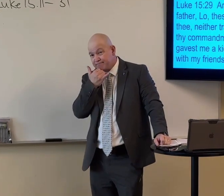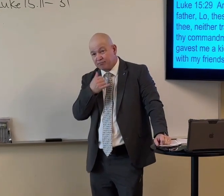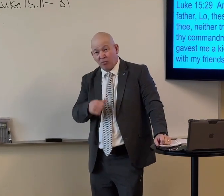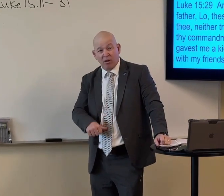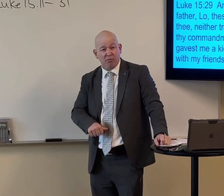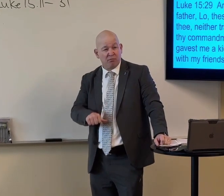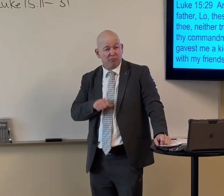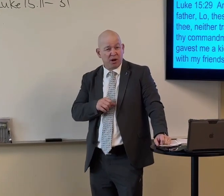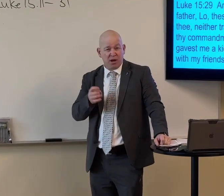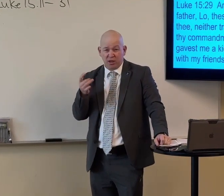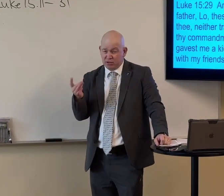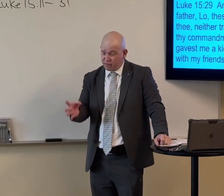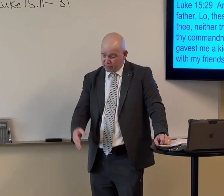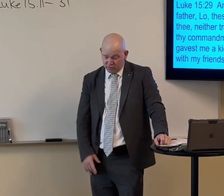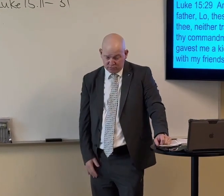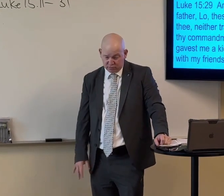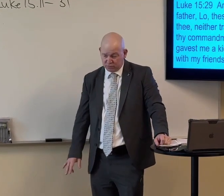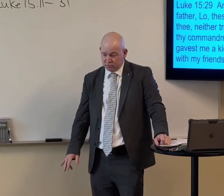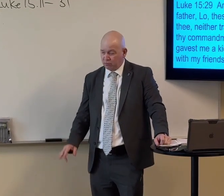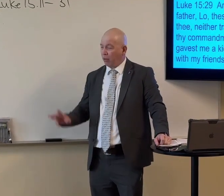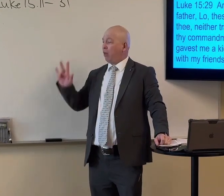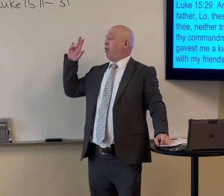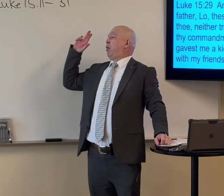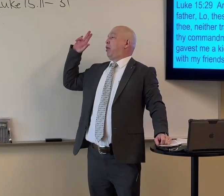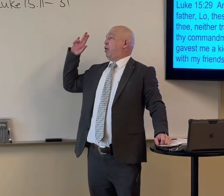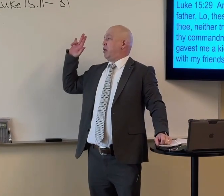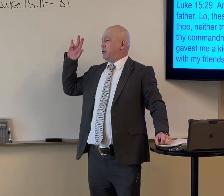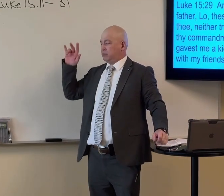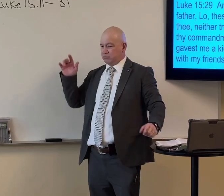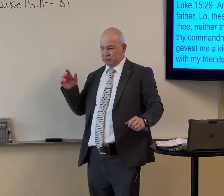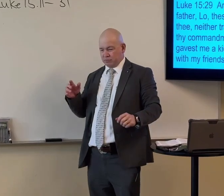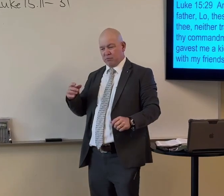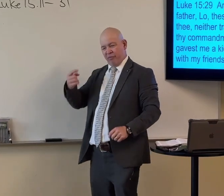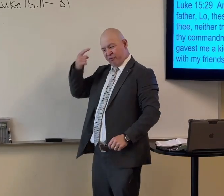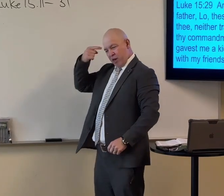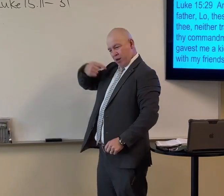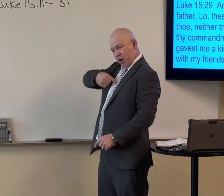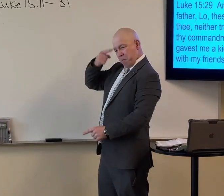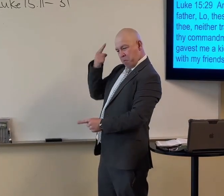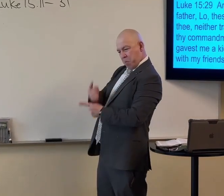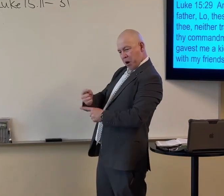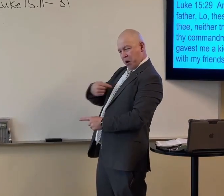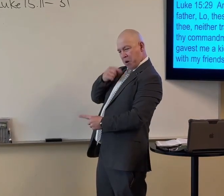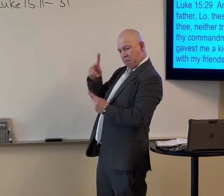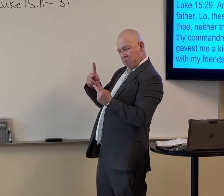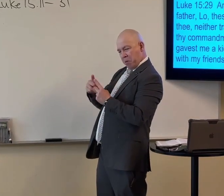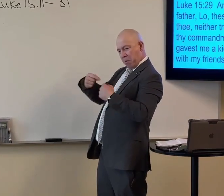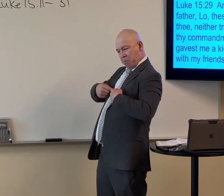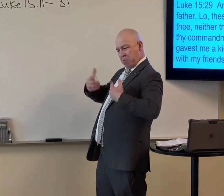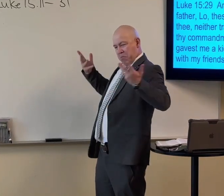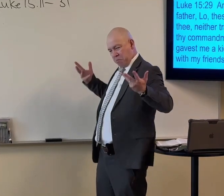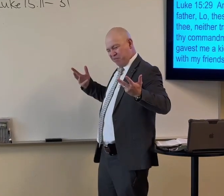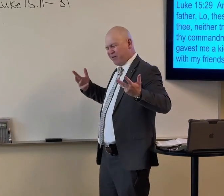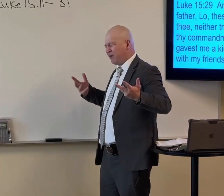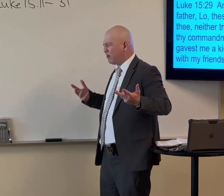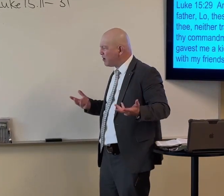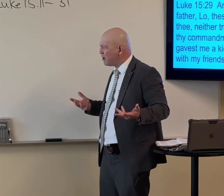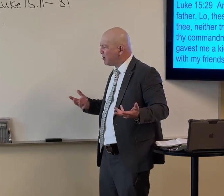It's wrong. It's pride. Self-righteousness. I'm right. I'm